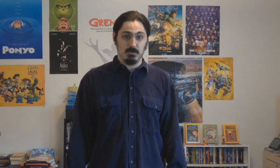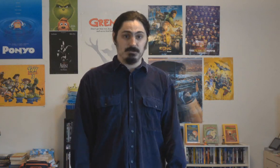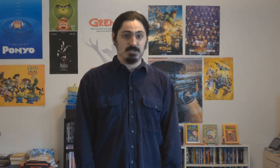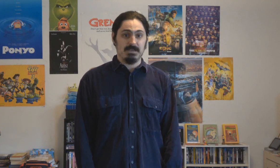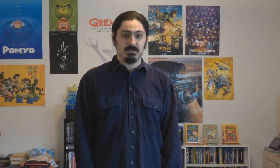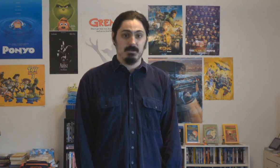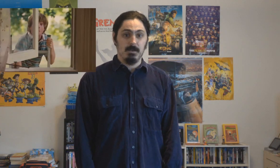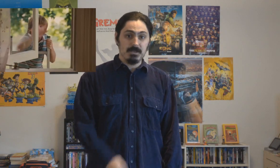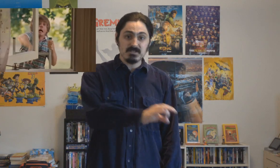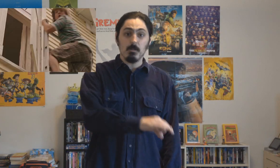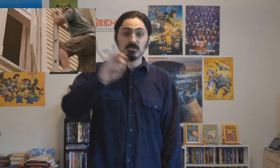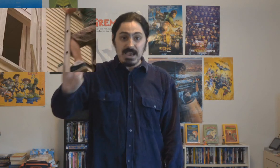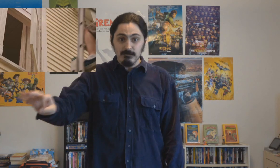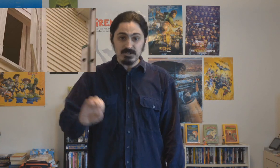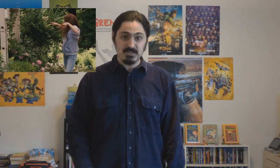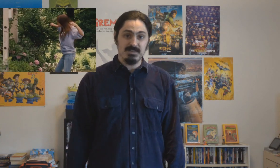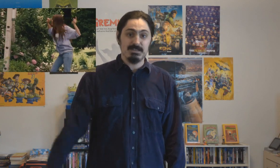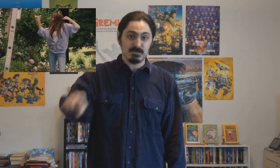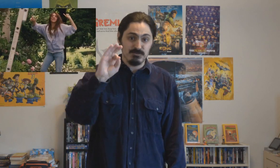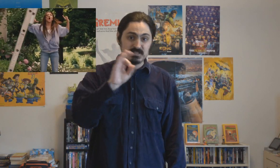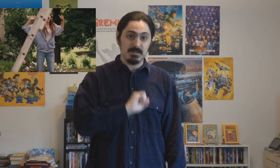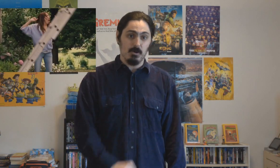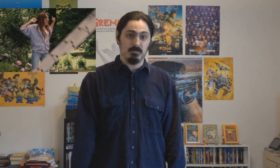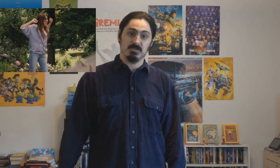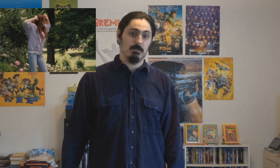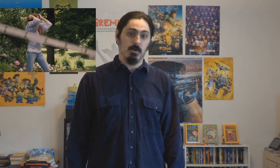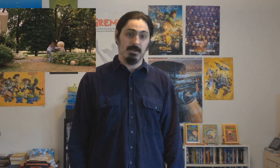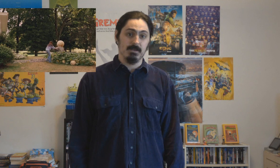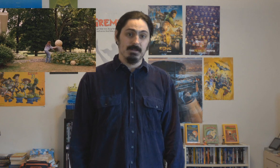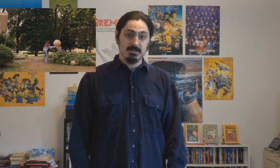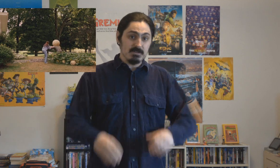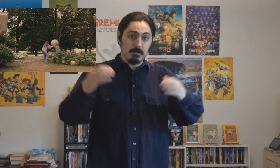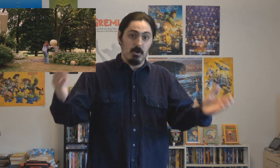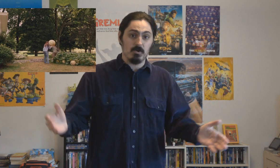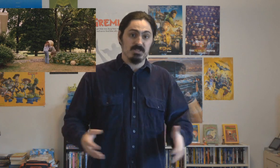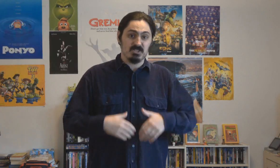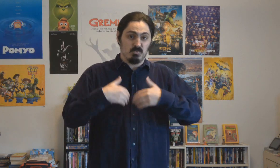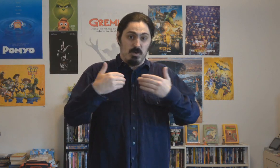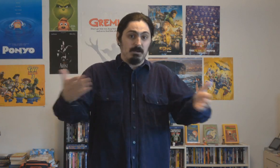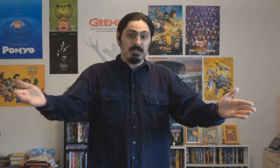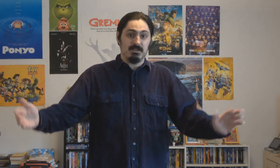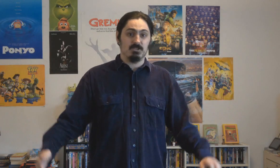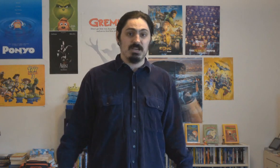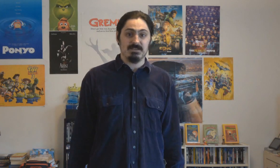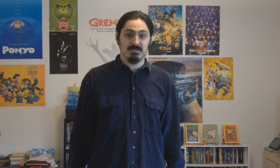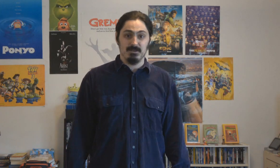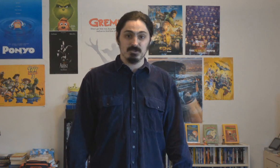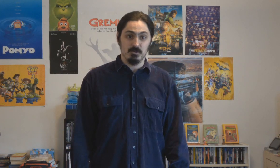brother Jackson, because in almost every scene he gets physically harmed in some way. There's even a part where they just randomly cut to Jackson at a zoo,